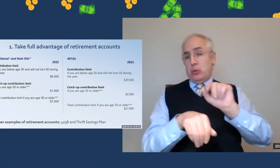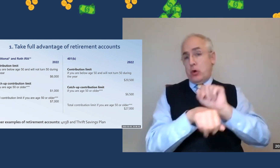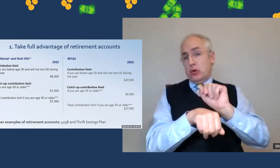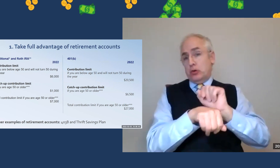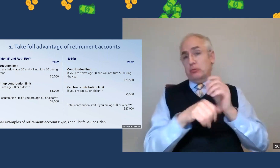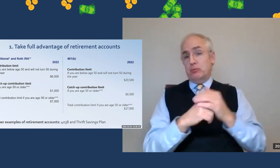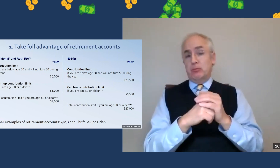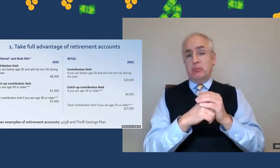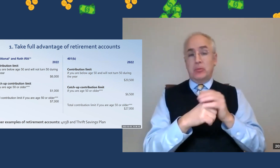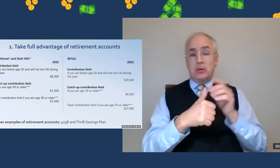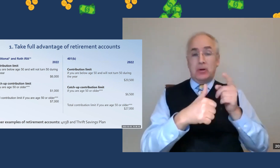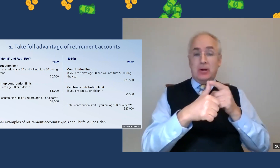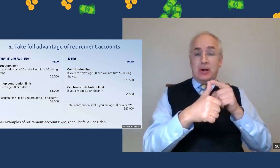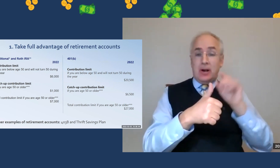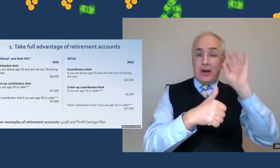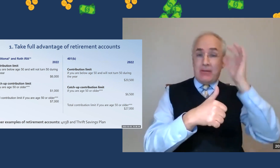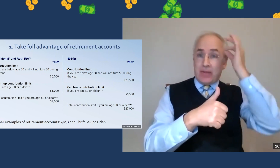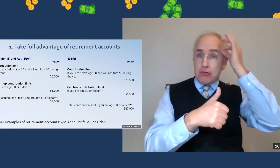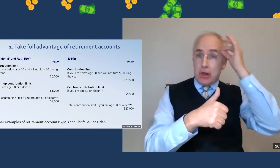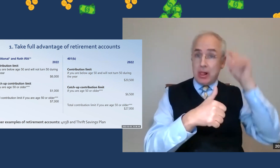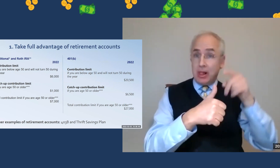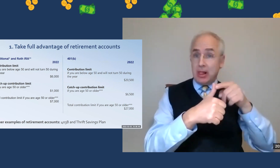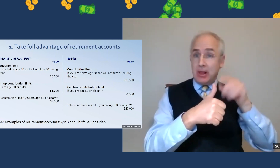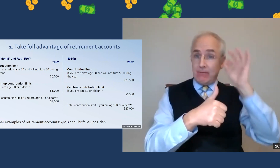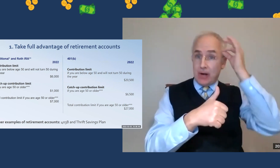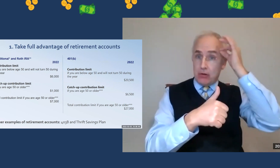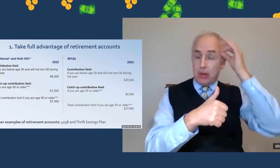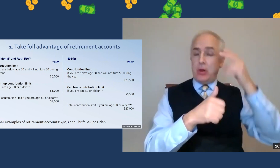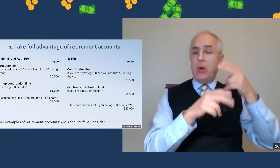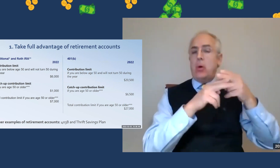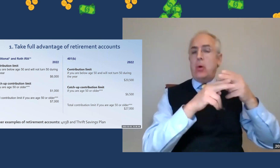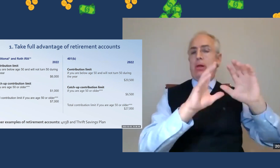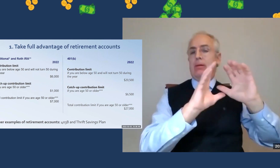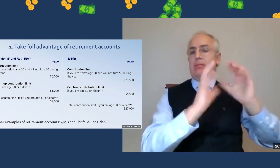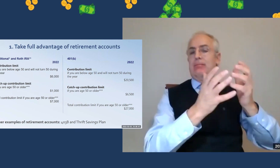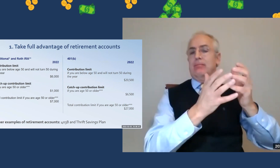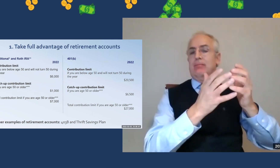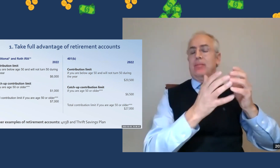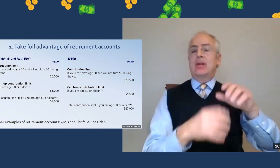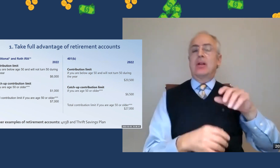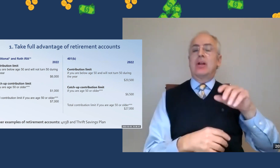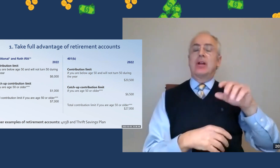Now, depends on where you're working, of course, whether you work, let's say, in a federal government setting.